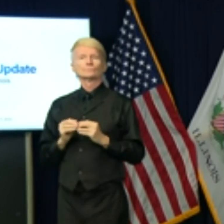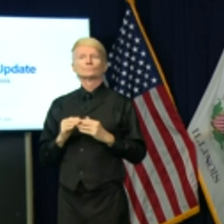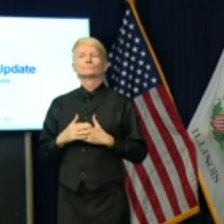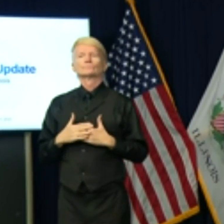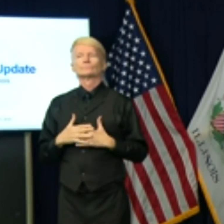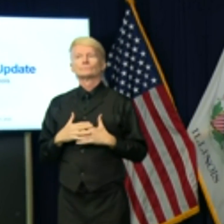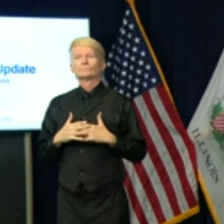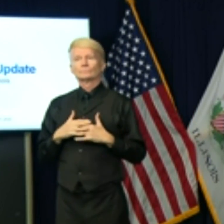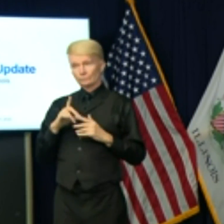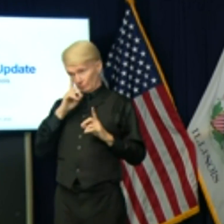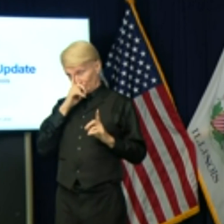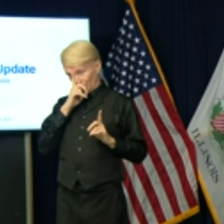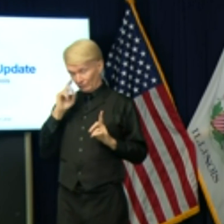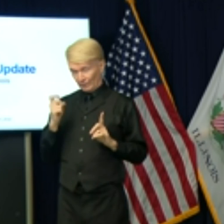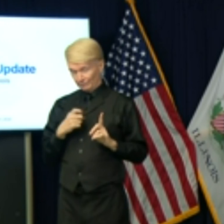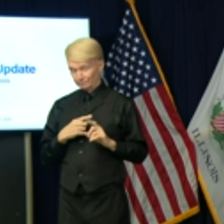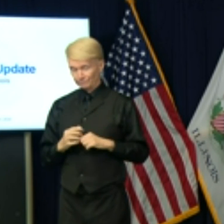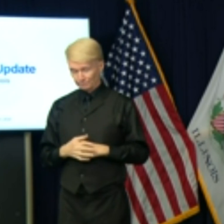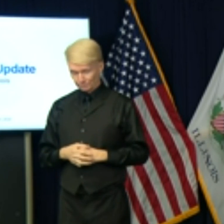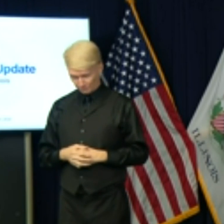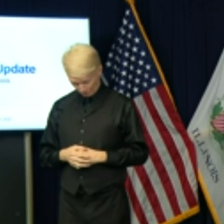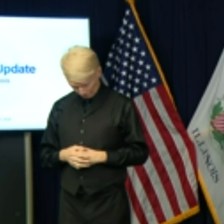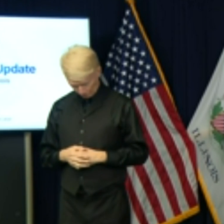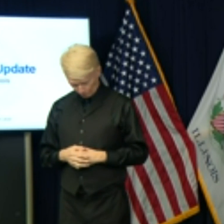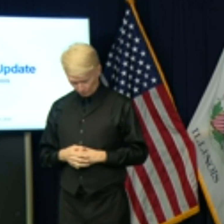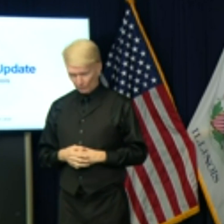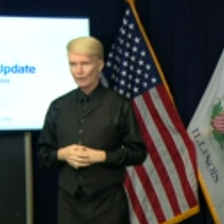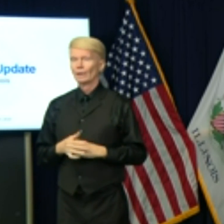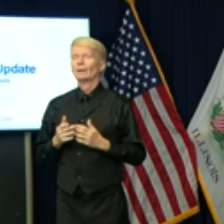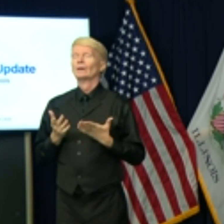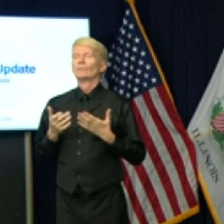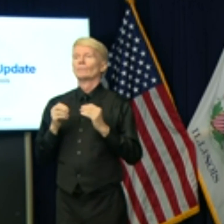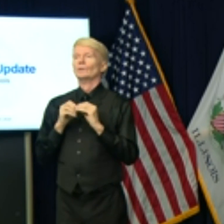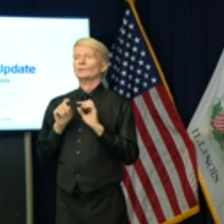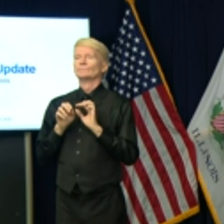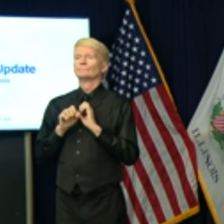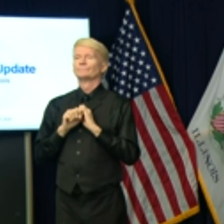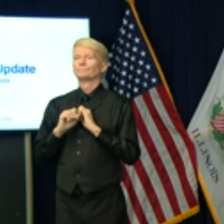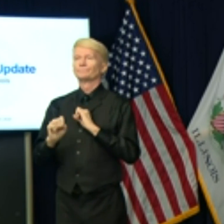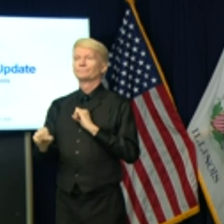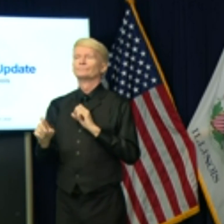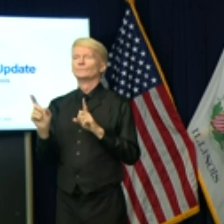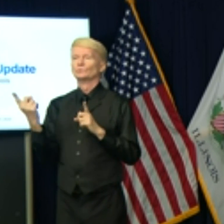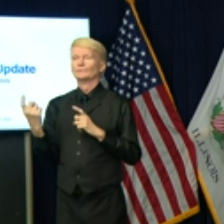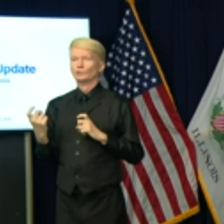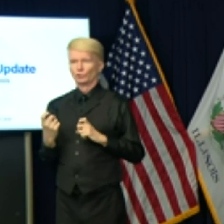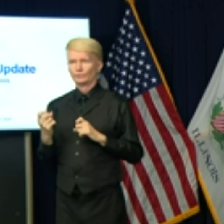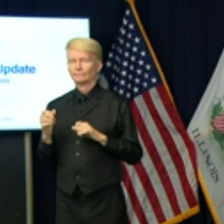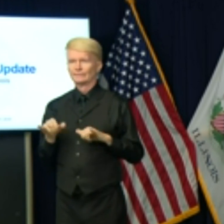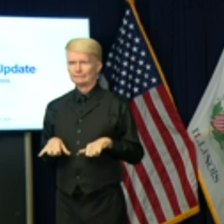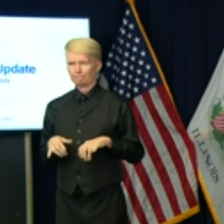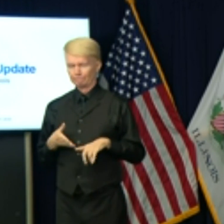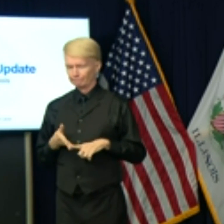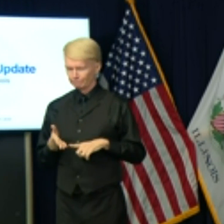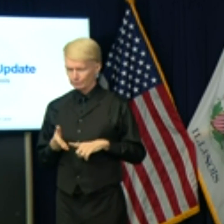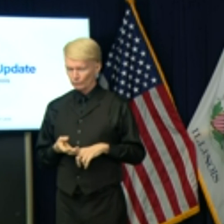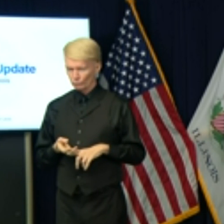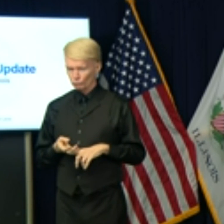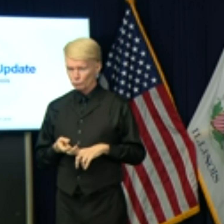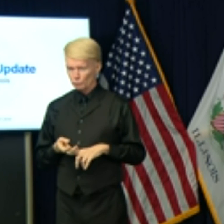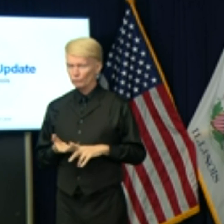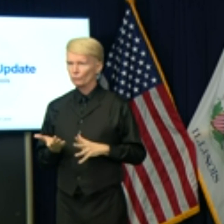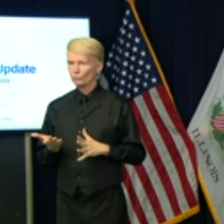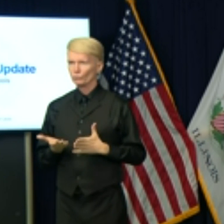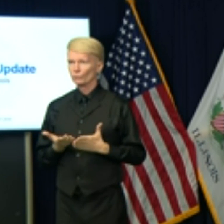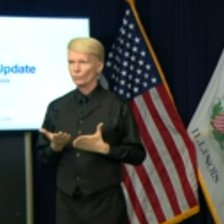Can I just follow up? The question, maybe I didn't ask it long enough. The question is, you know, you're telling people to do all these things, what's the